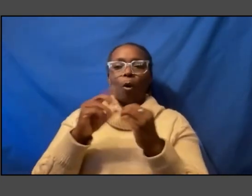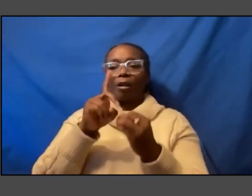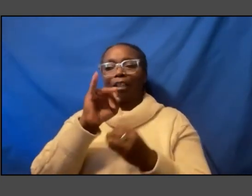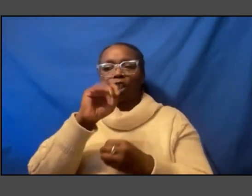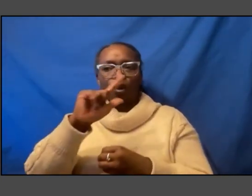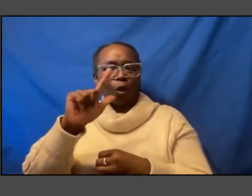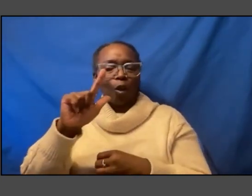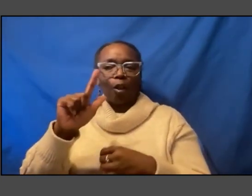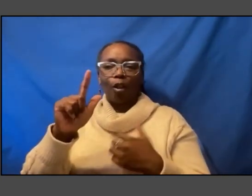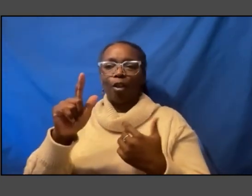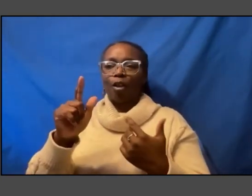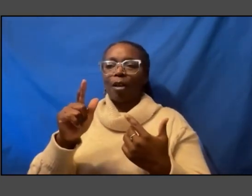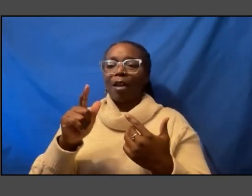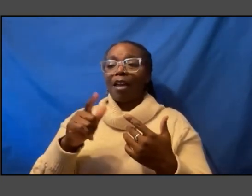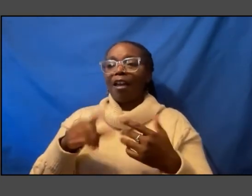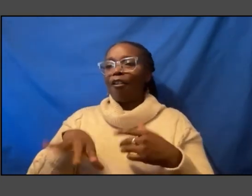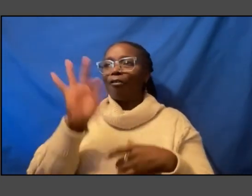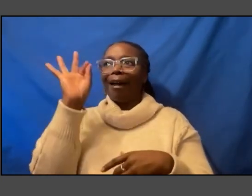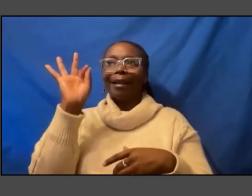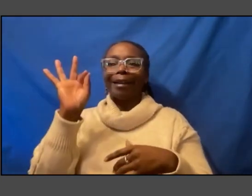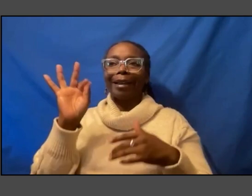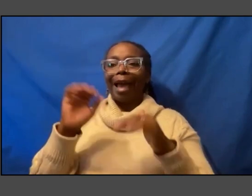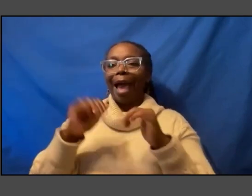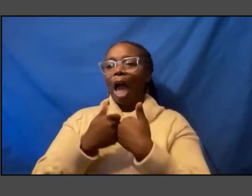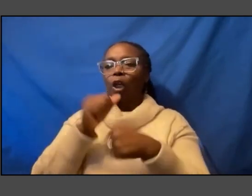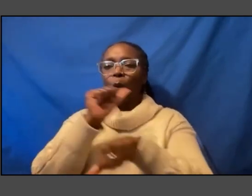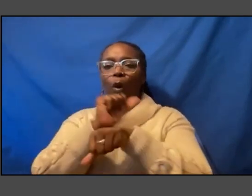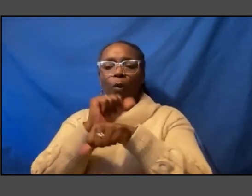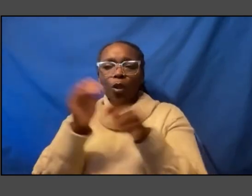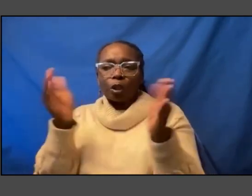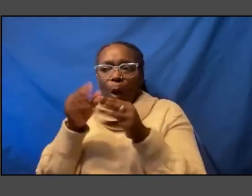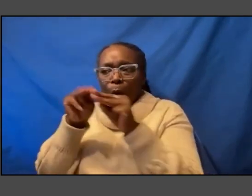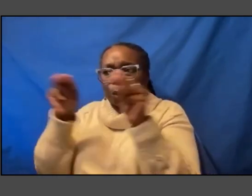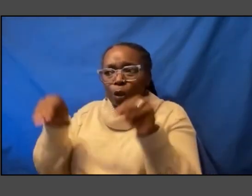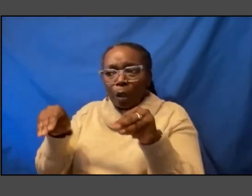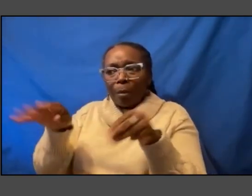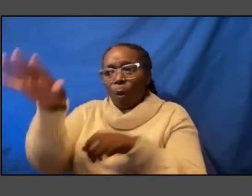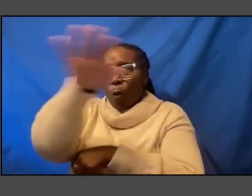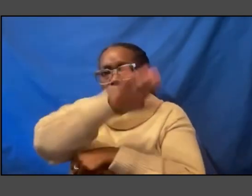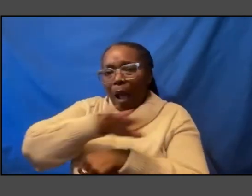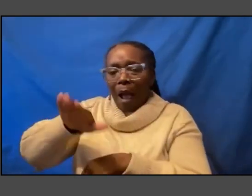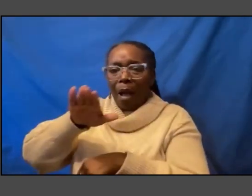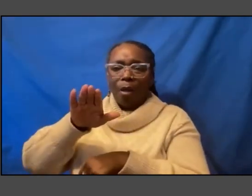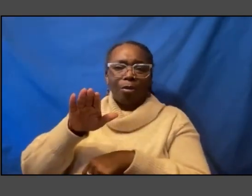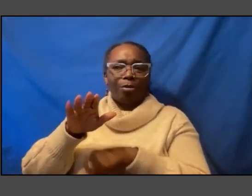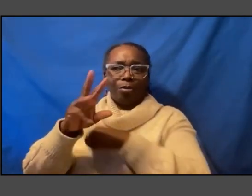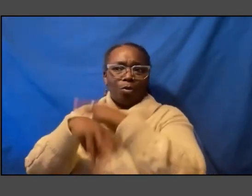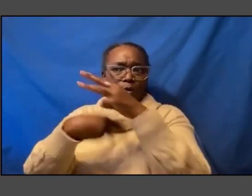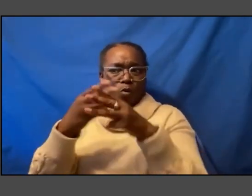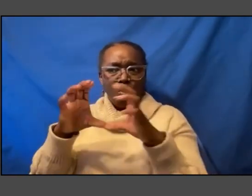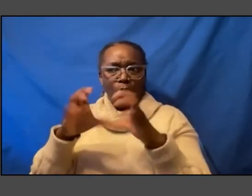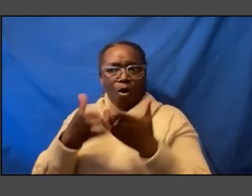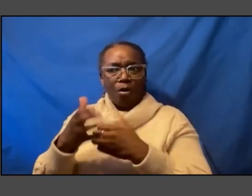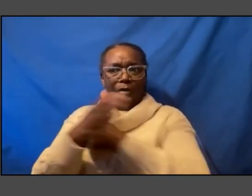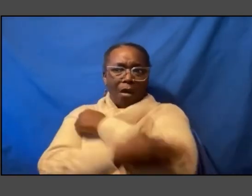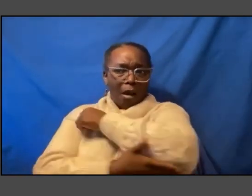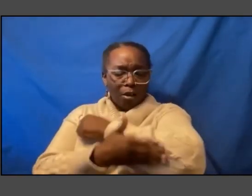finding ways to work with smaller museums around the country um and also recognizing that the smithsonian has an